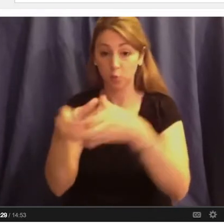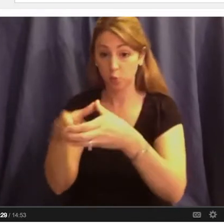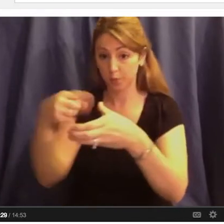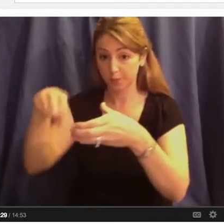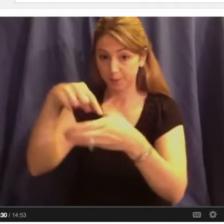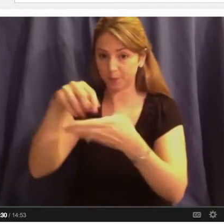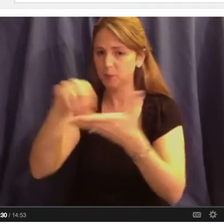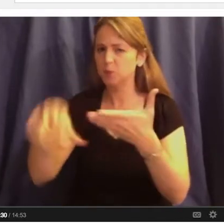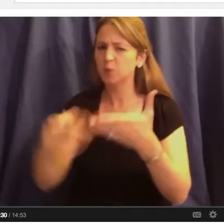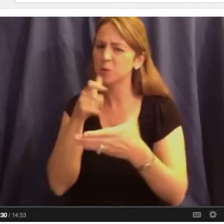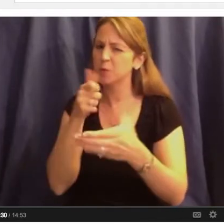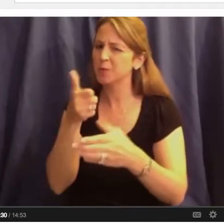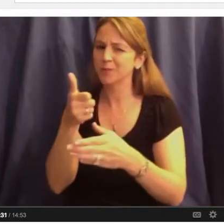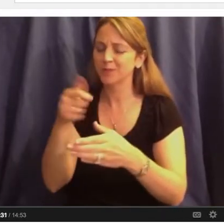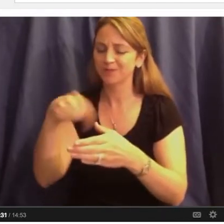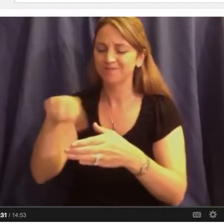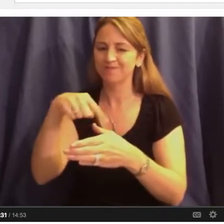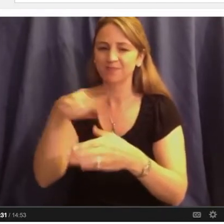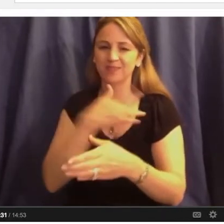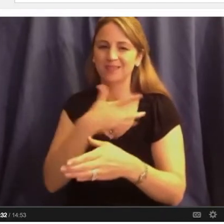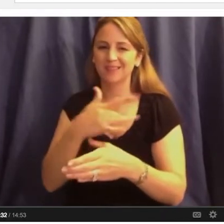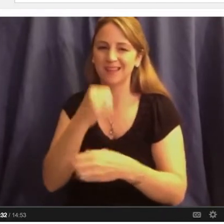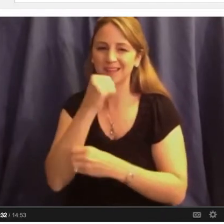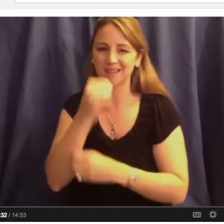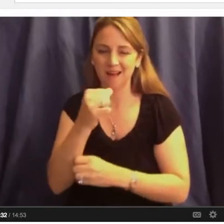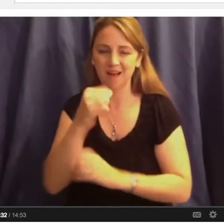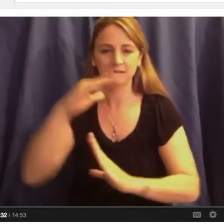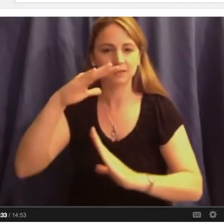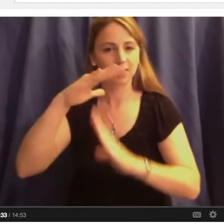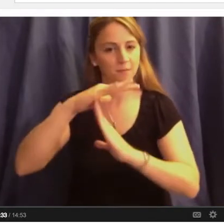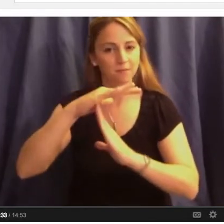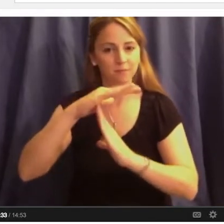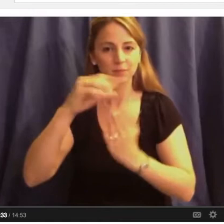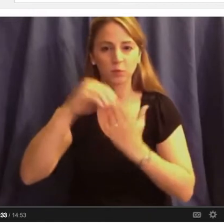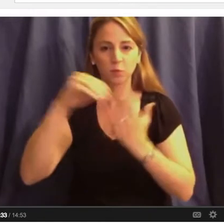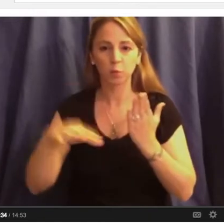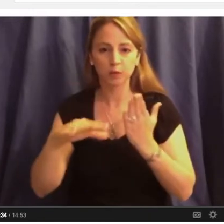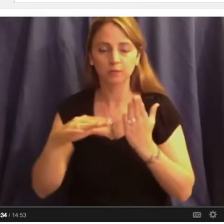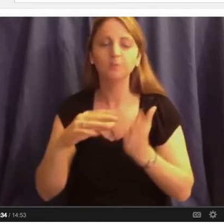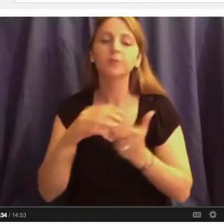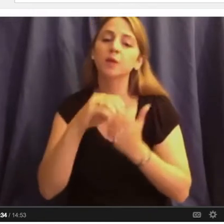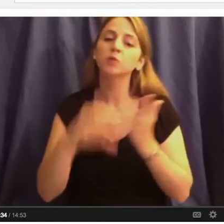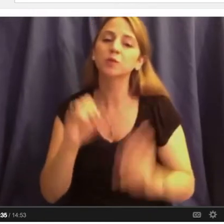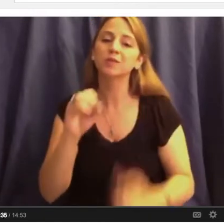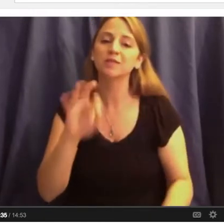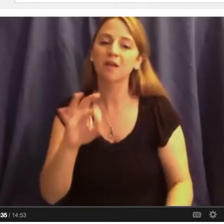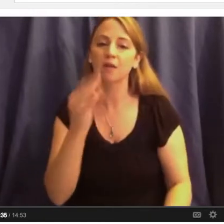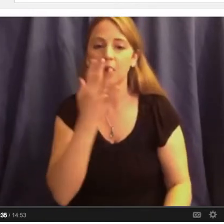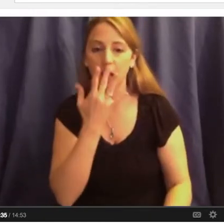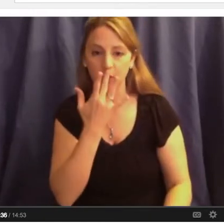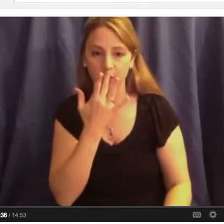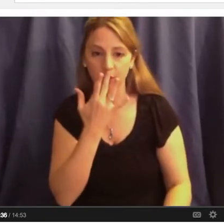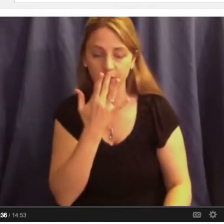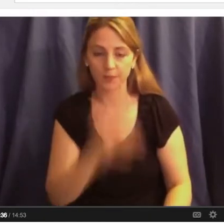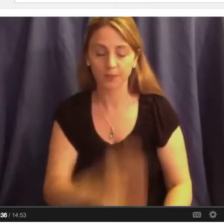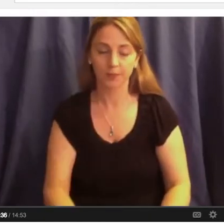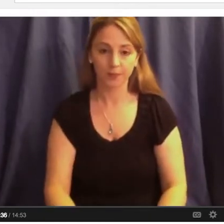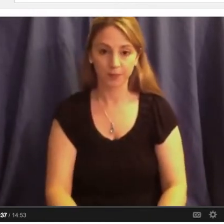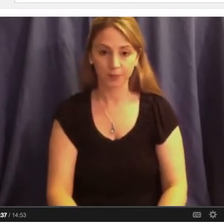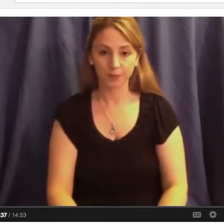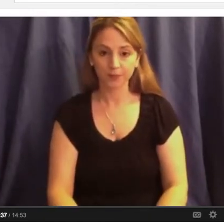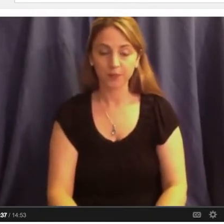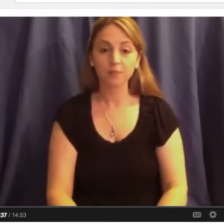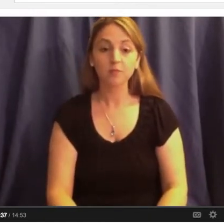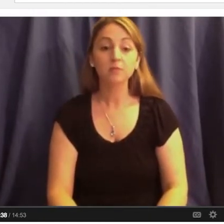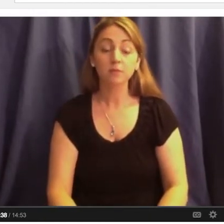students who are typically not at the top of the academic ladder, students of color, students underrepresented in selected areas.